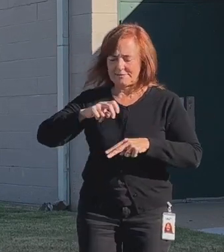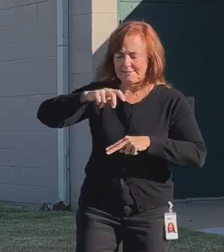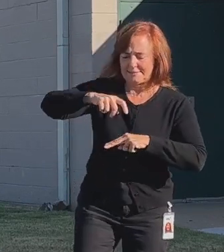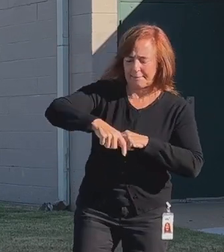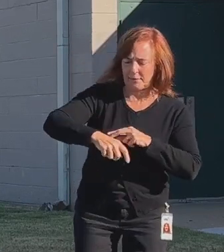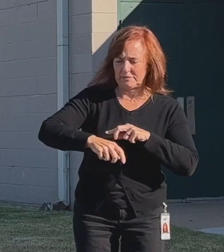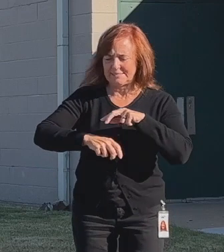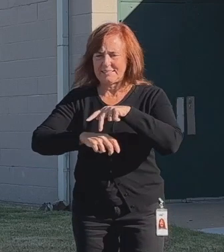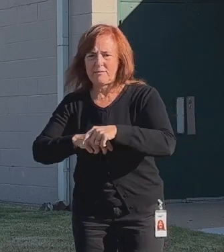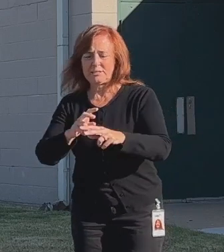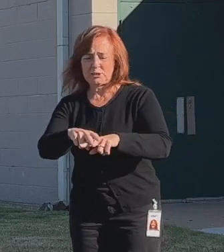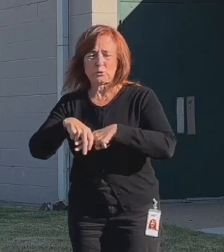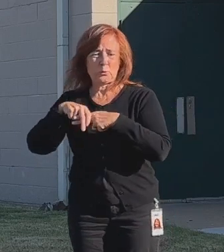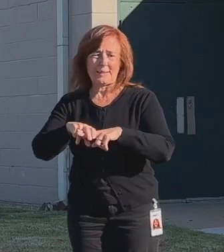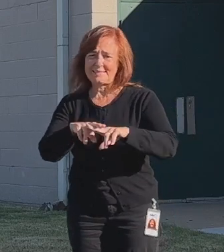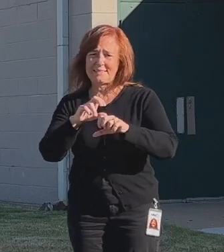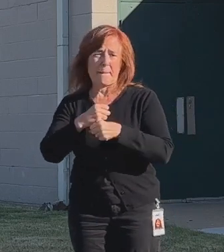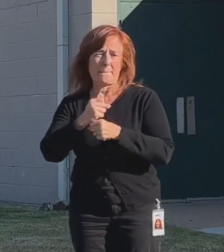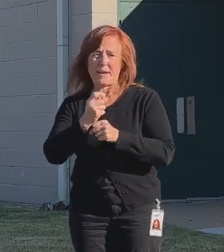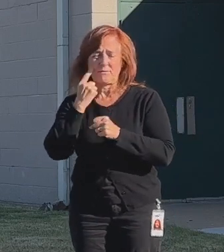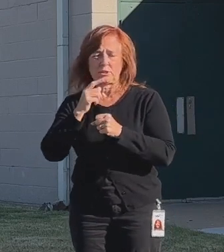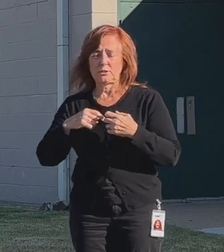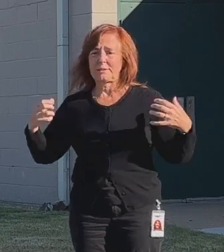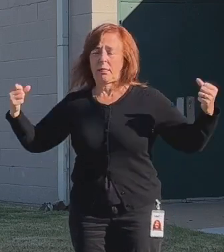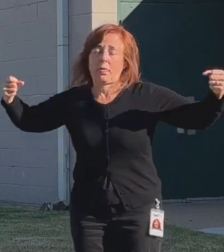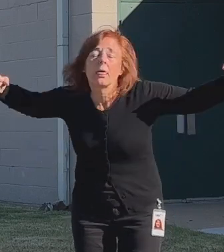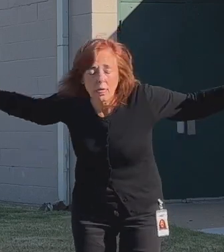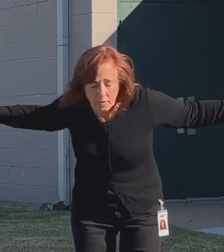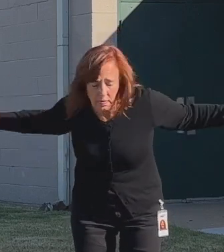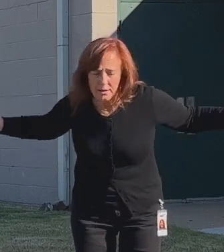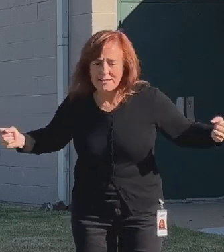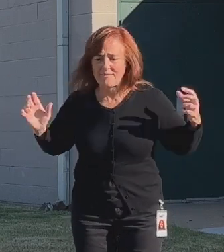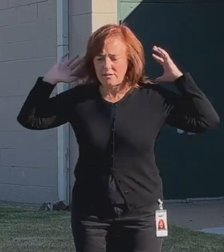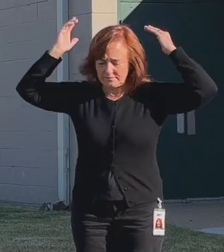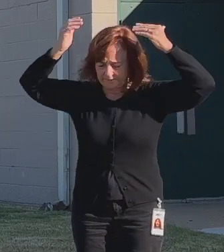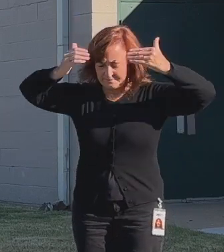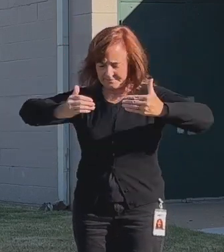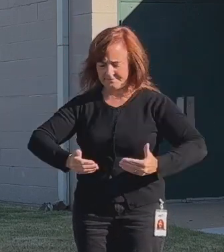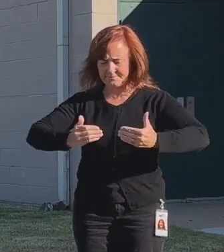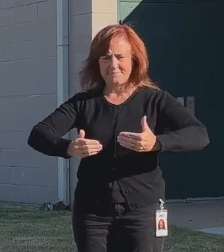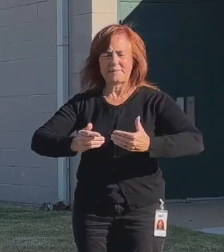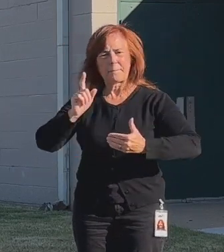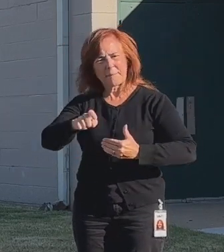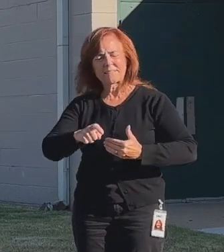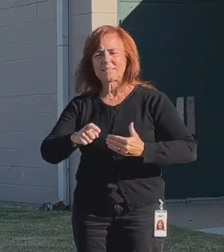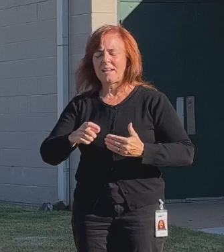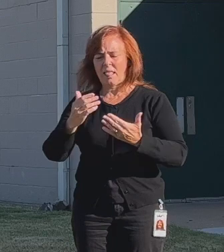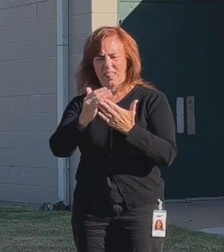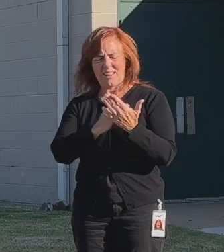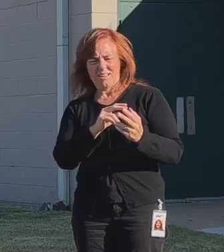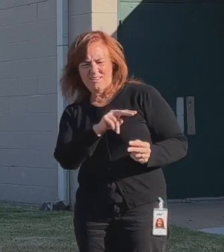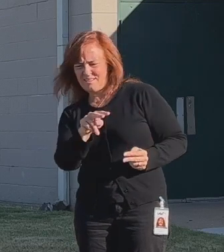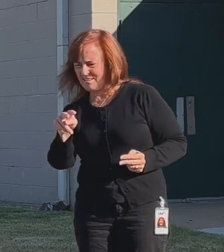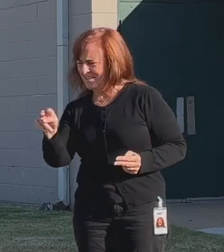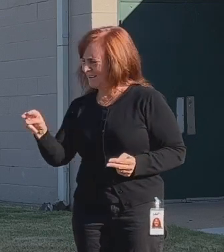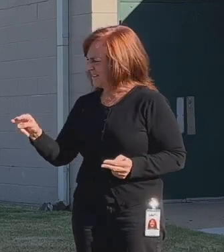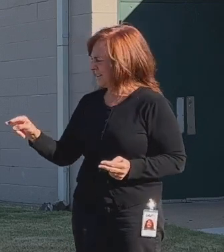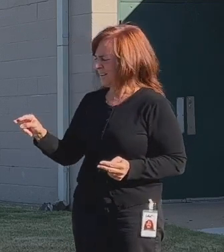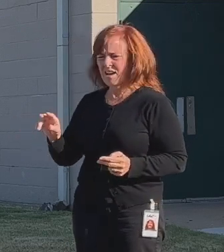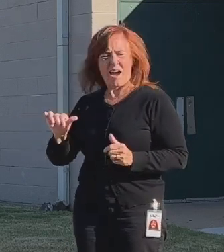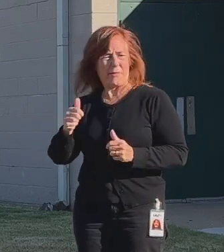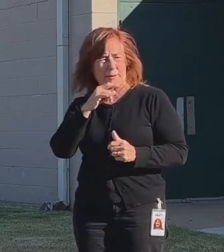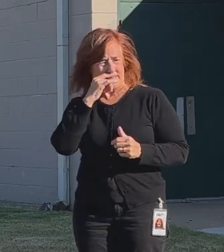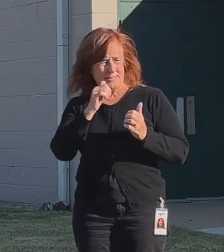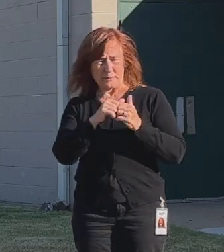swings that aren't made for children who can't hold themselves up, and the list goes on. I also noticed there weren't many other individuals with